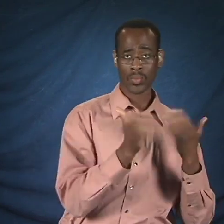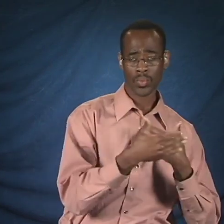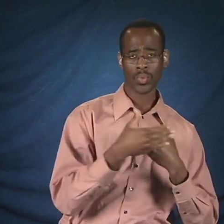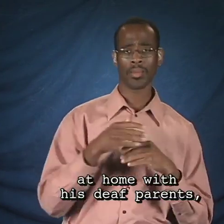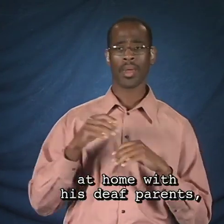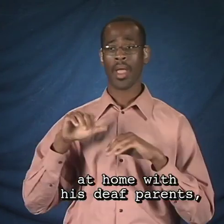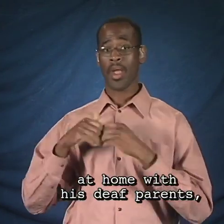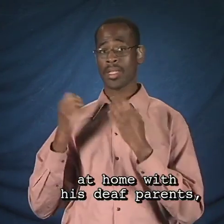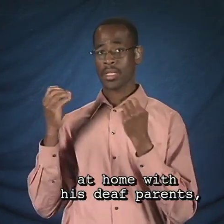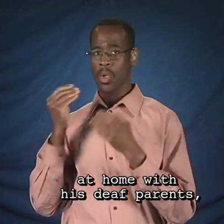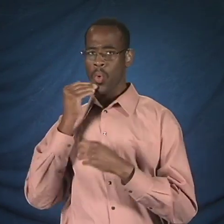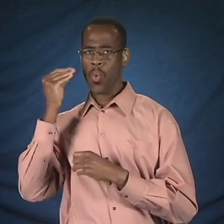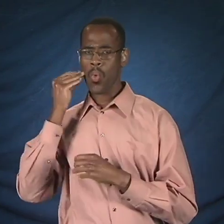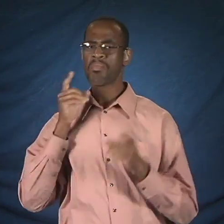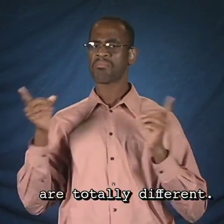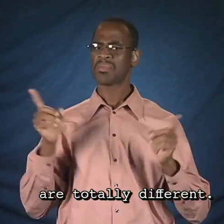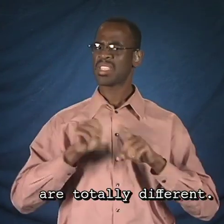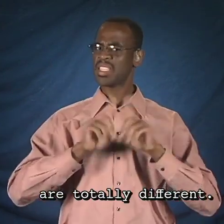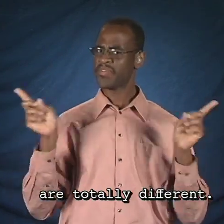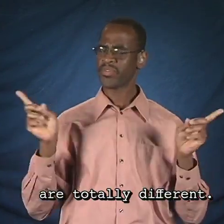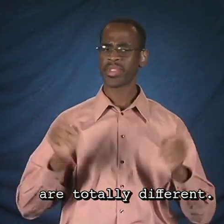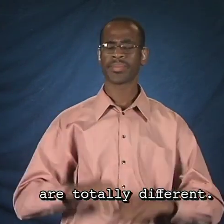at home, with his deaf parents, are totally different.